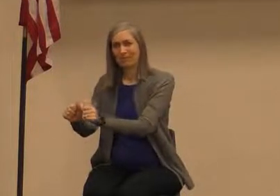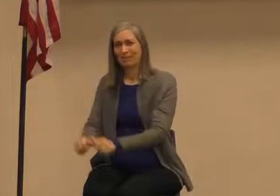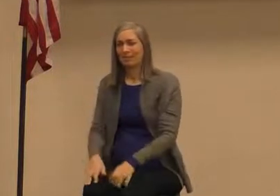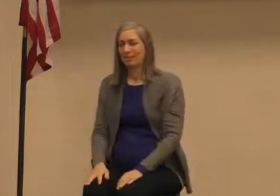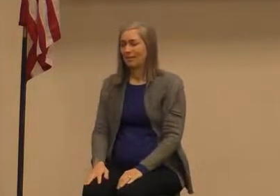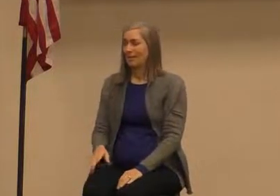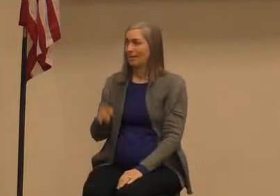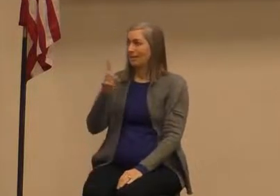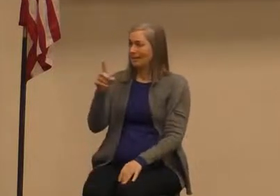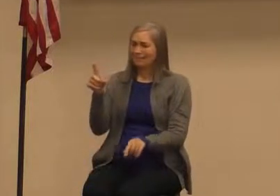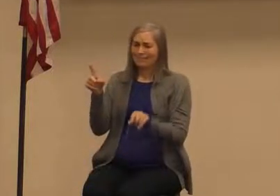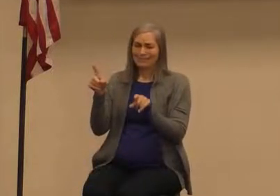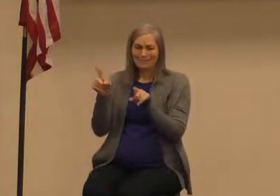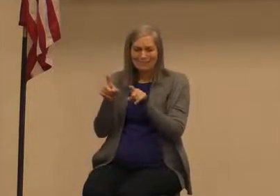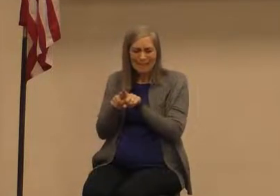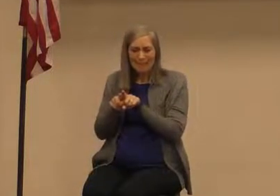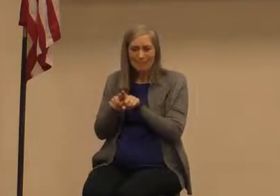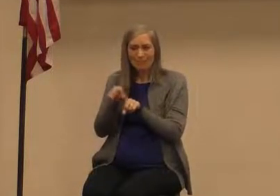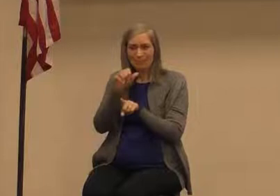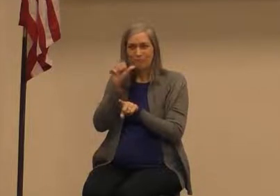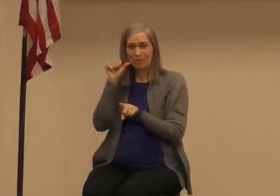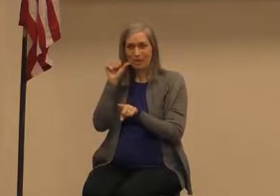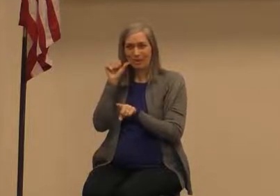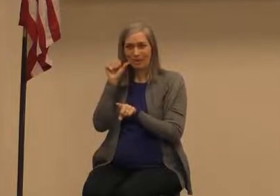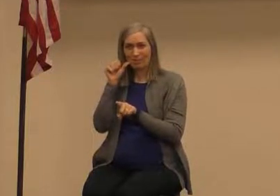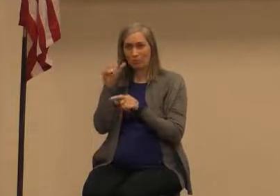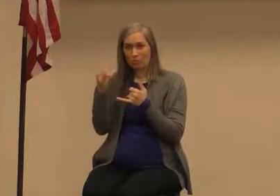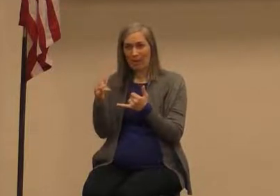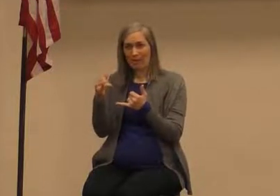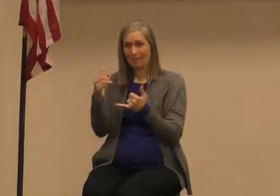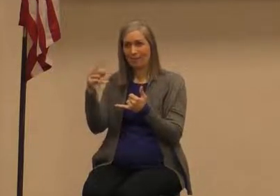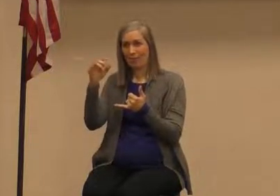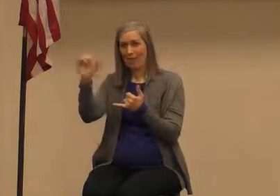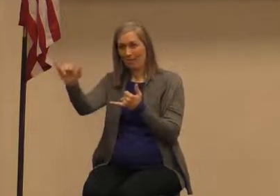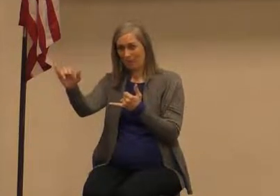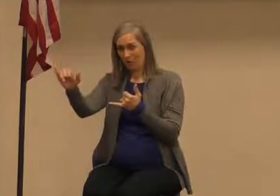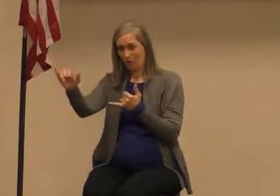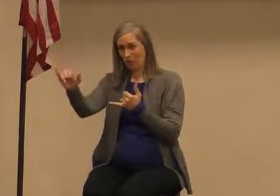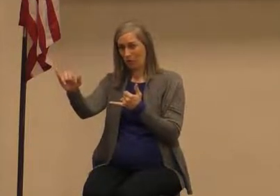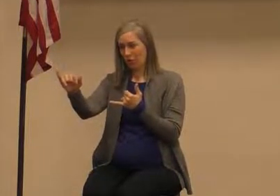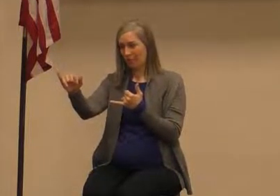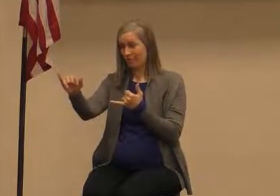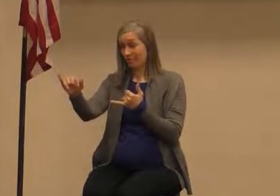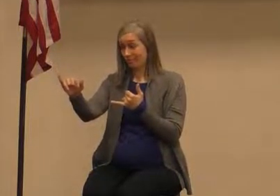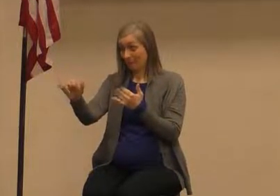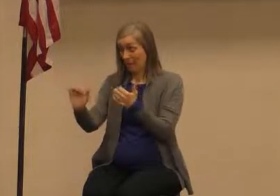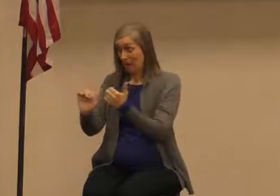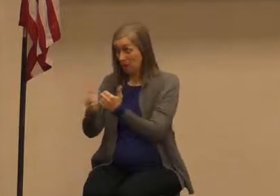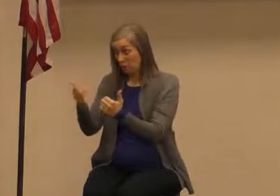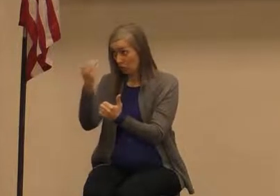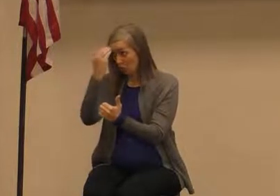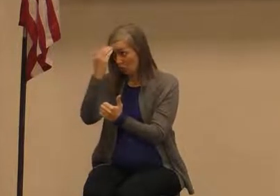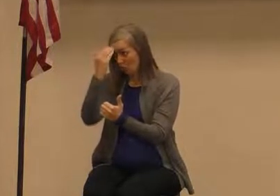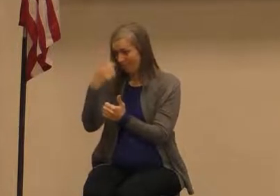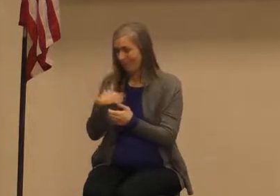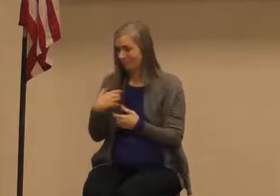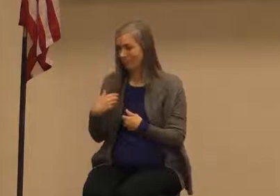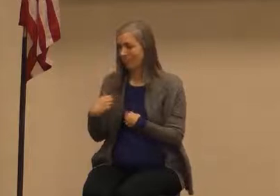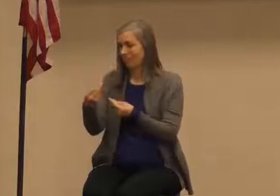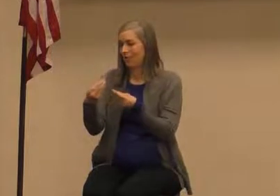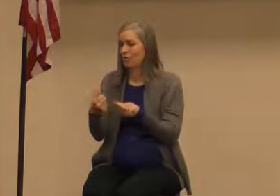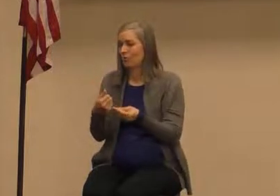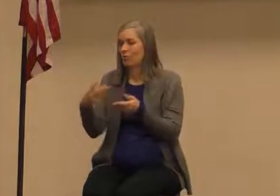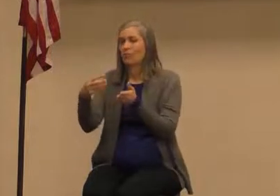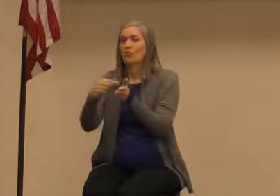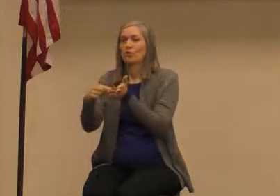he is the same God yesterday today and forever now how do we know this I want to refer you to a few passages here if you